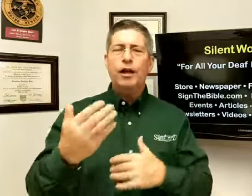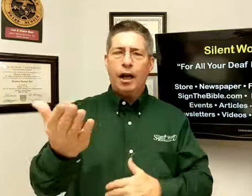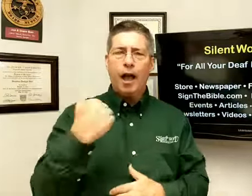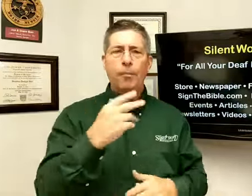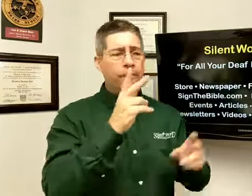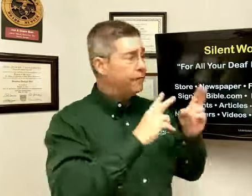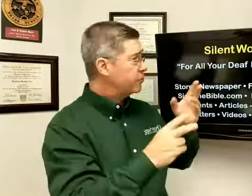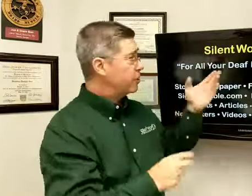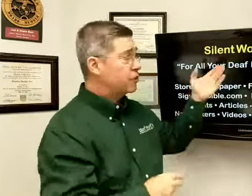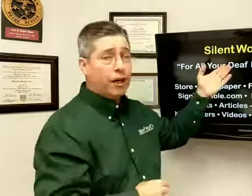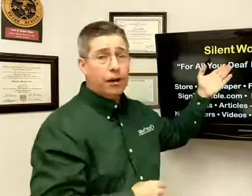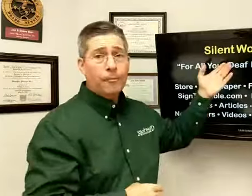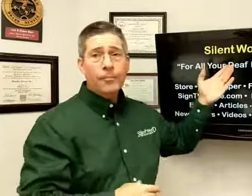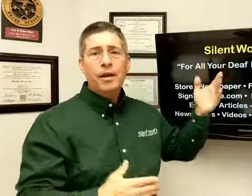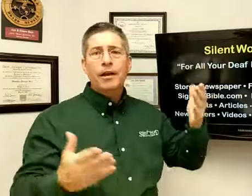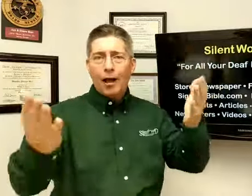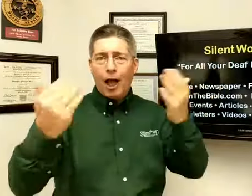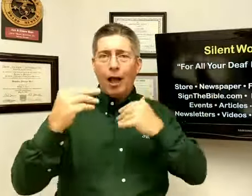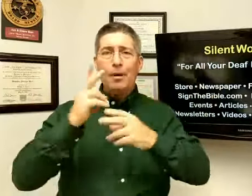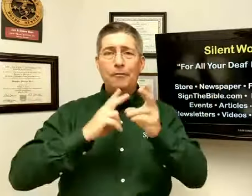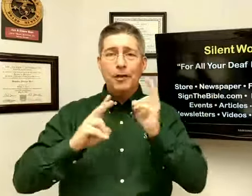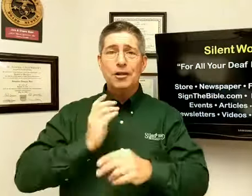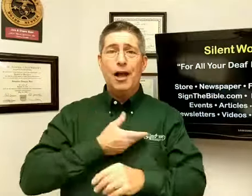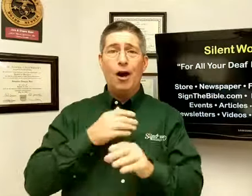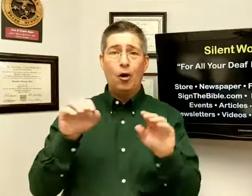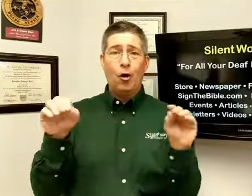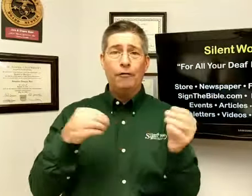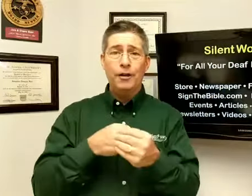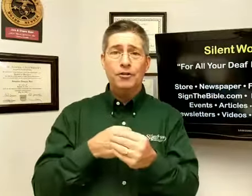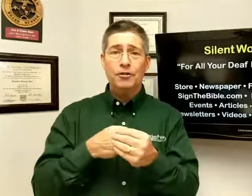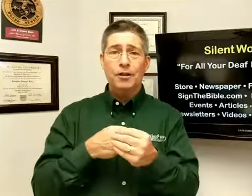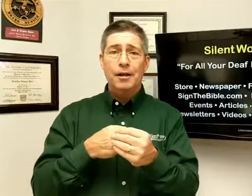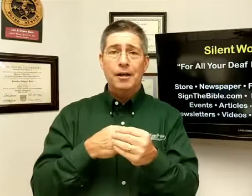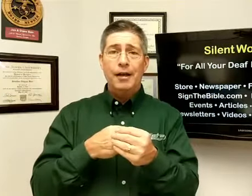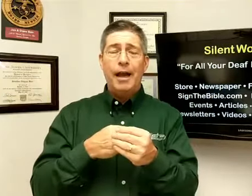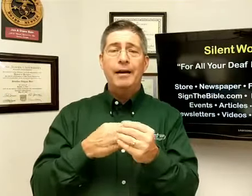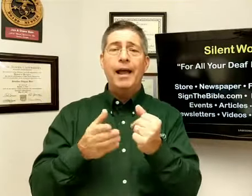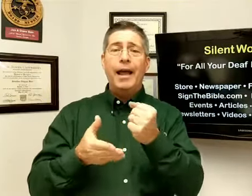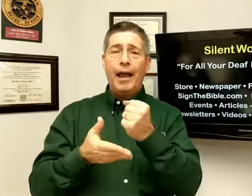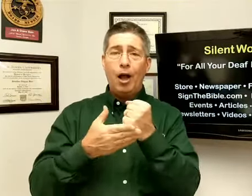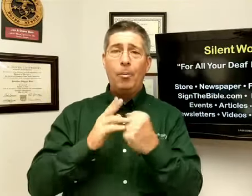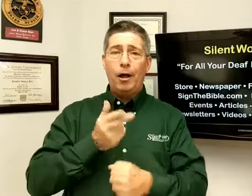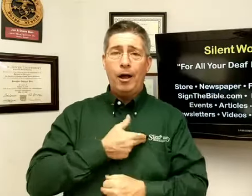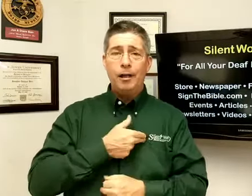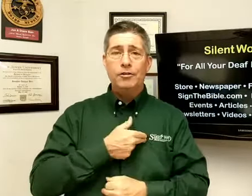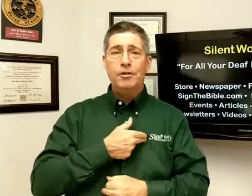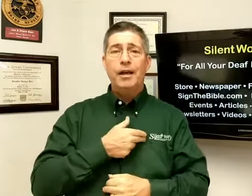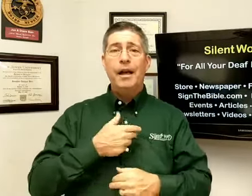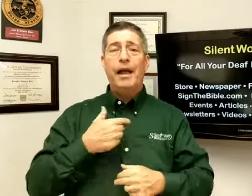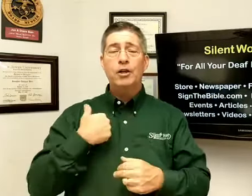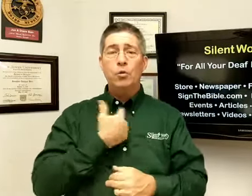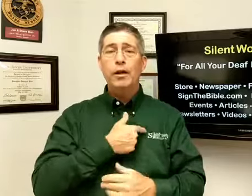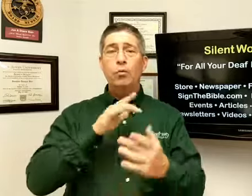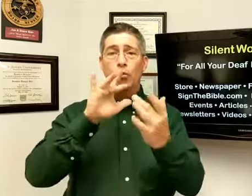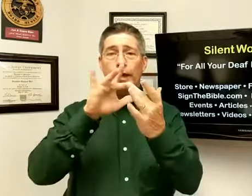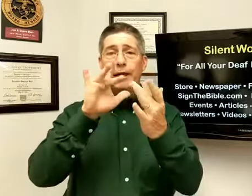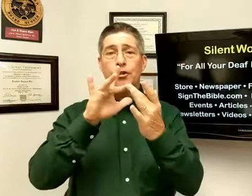come and visit us here. Come and visit our office. And help us as we reach